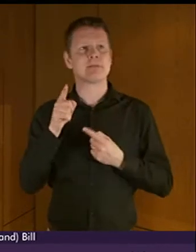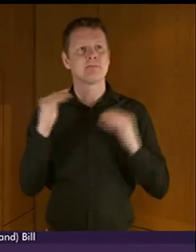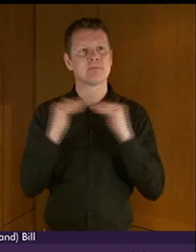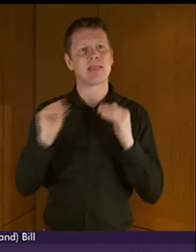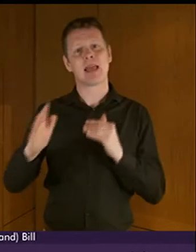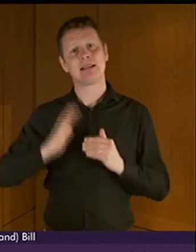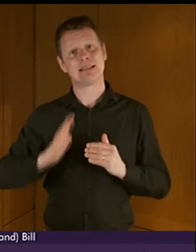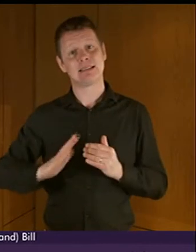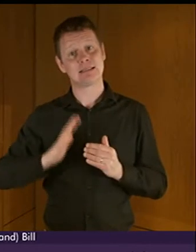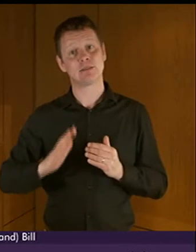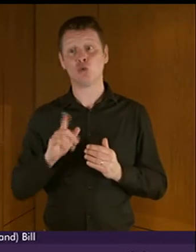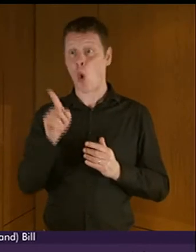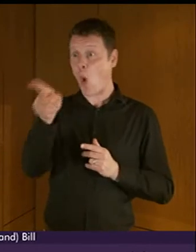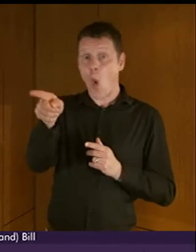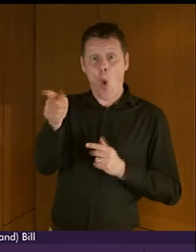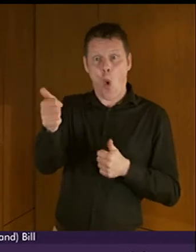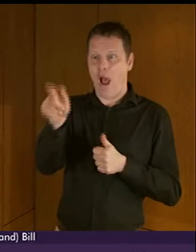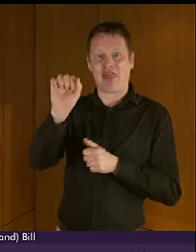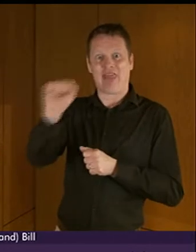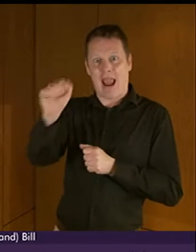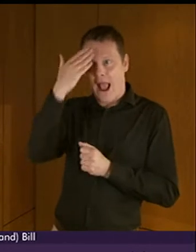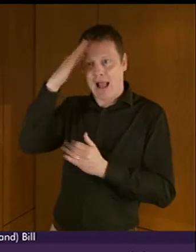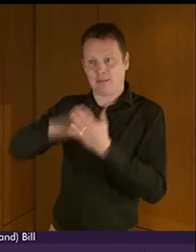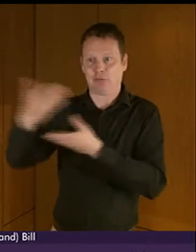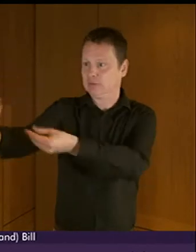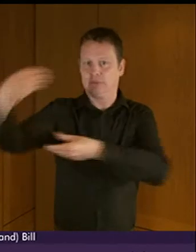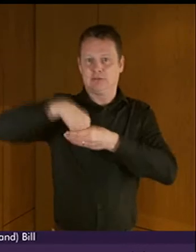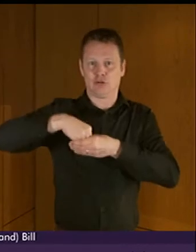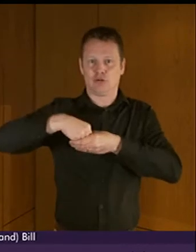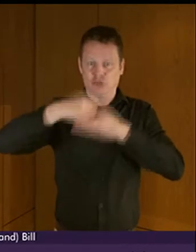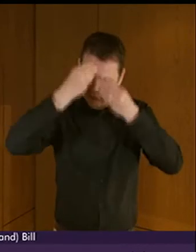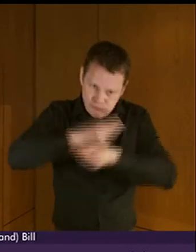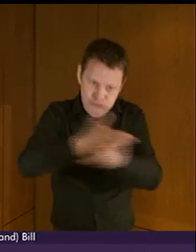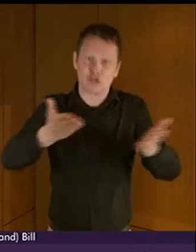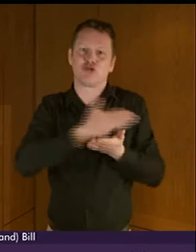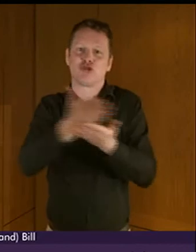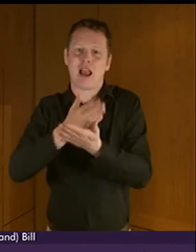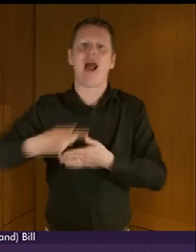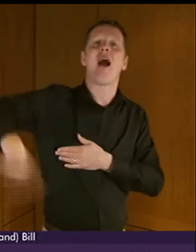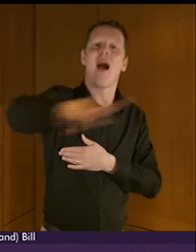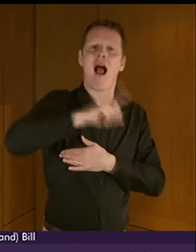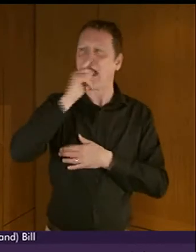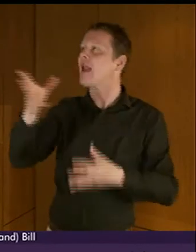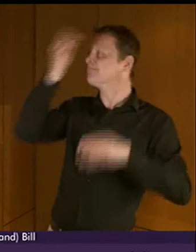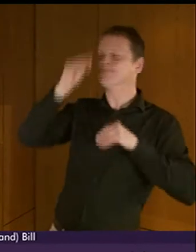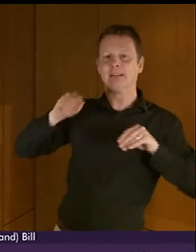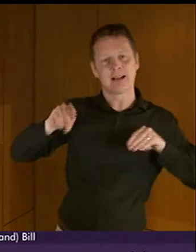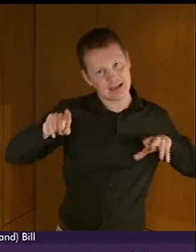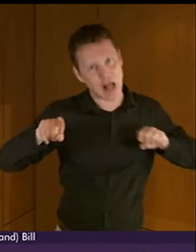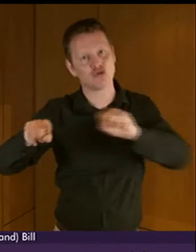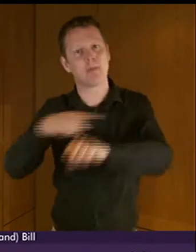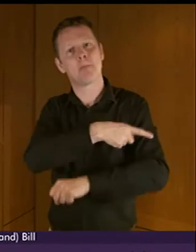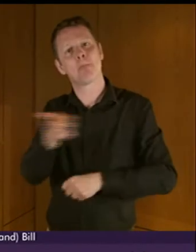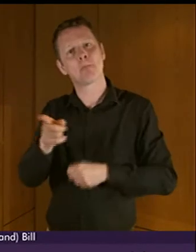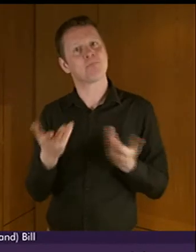time that their experience is shared and allow others to catch up with them I